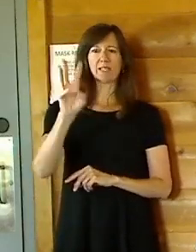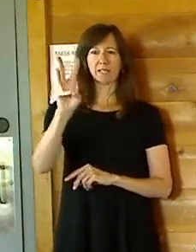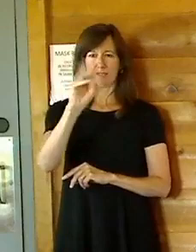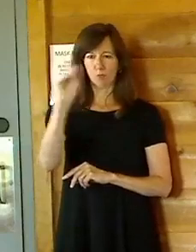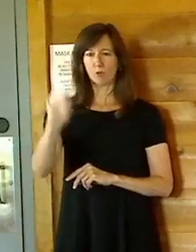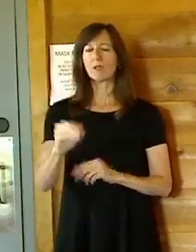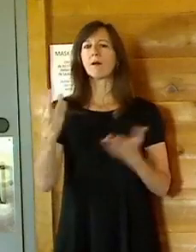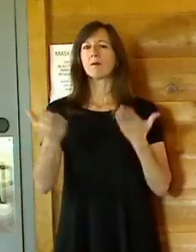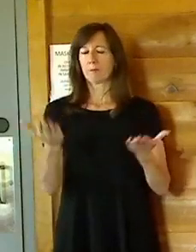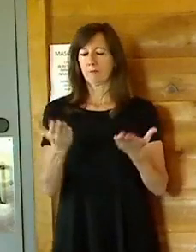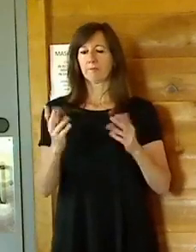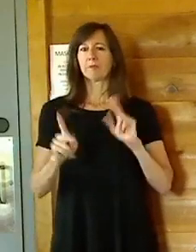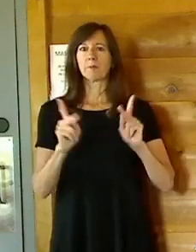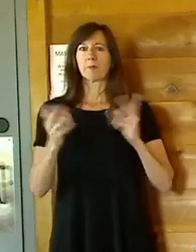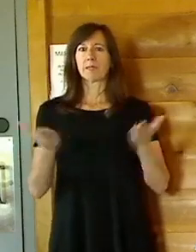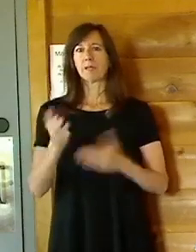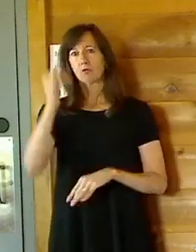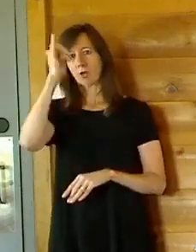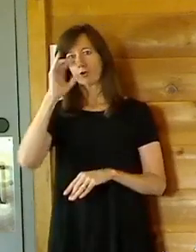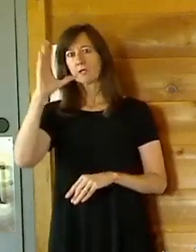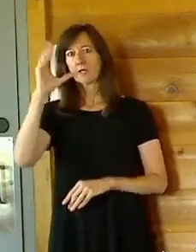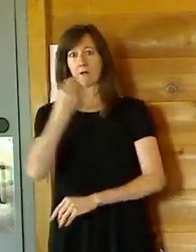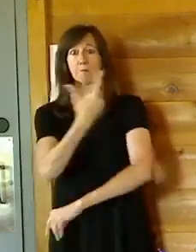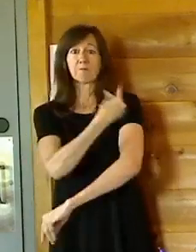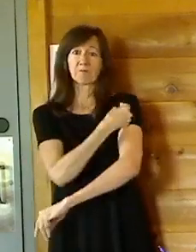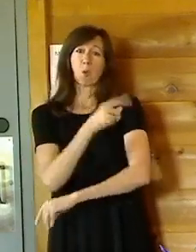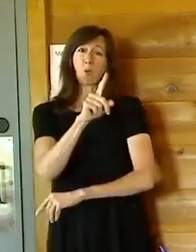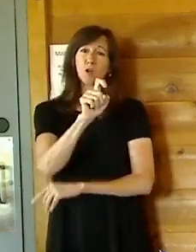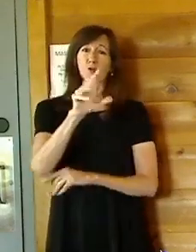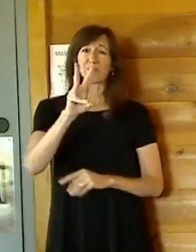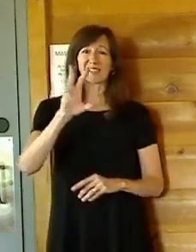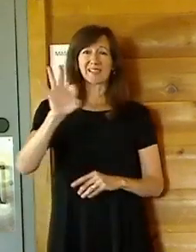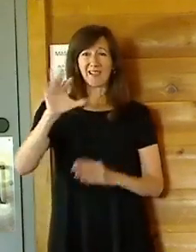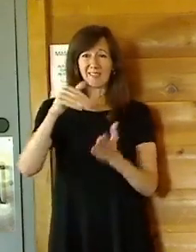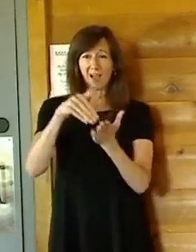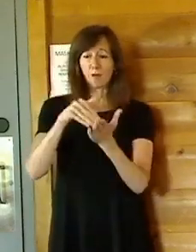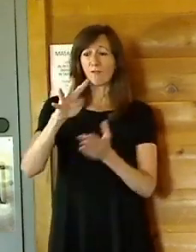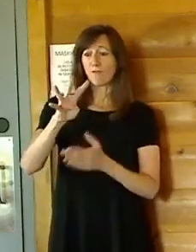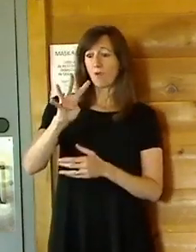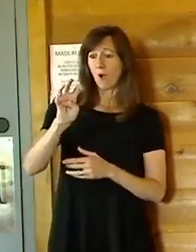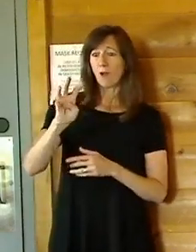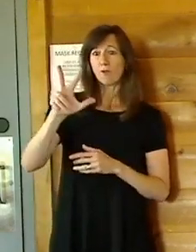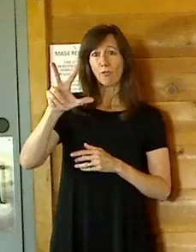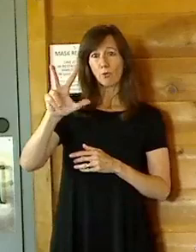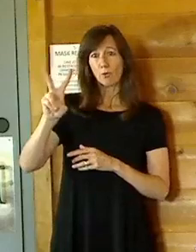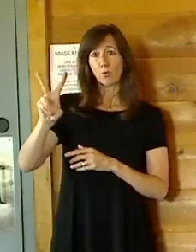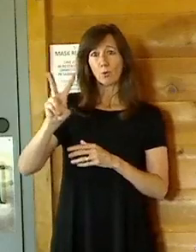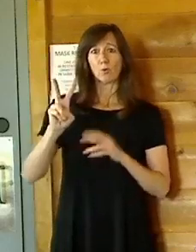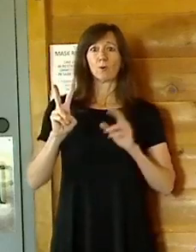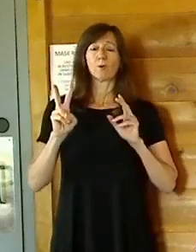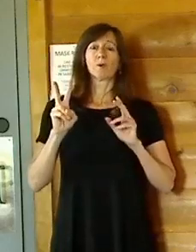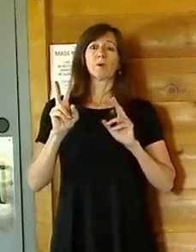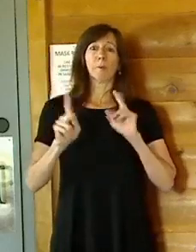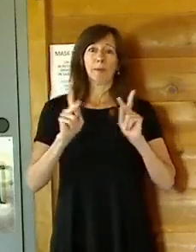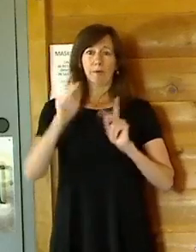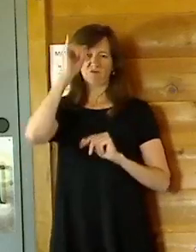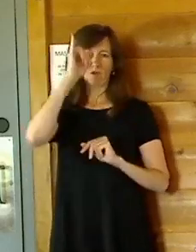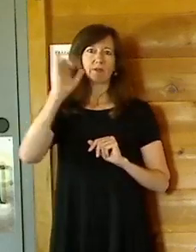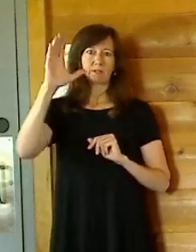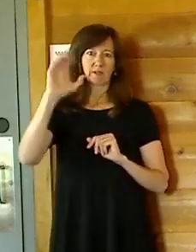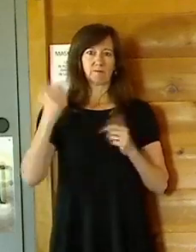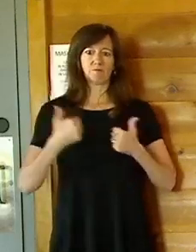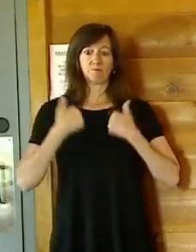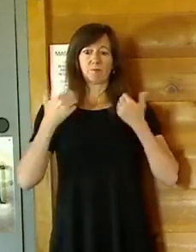shot, that's 169,432 Dutchess County residents.